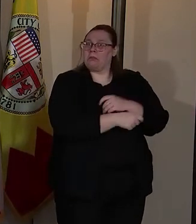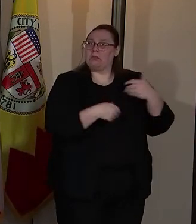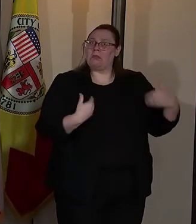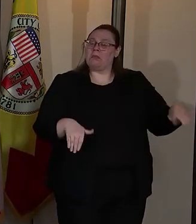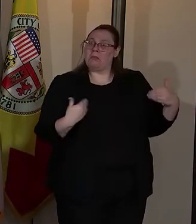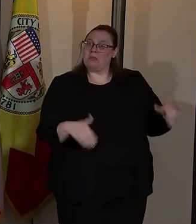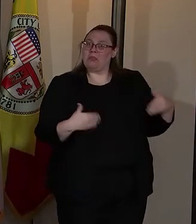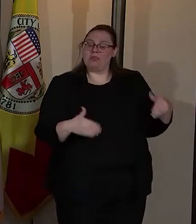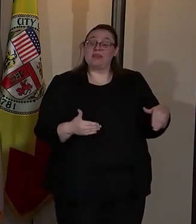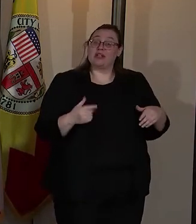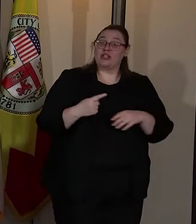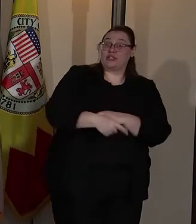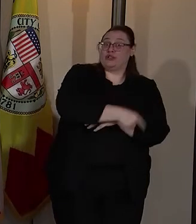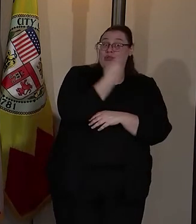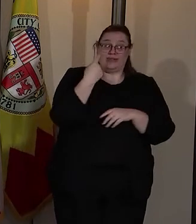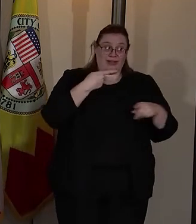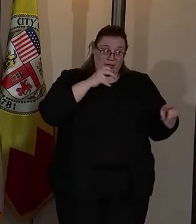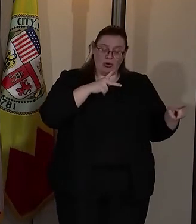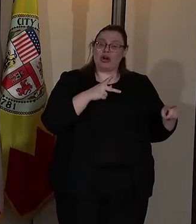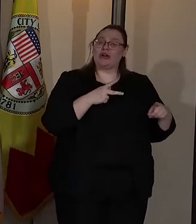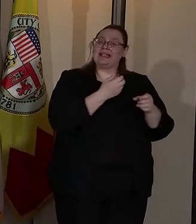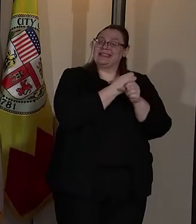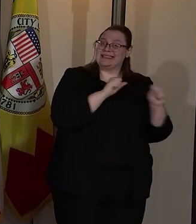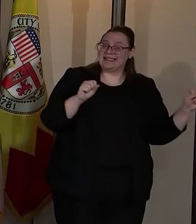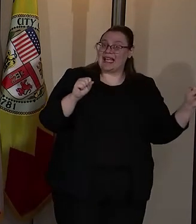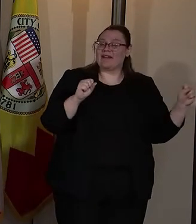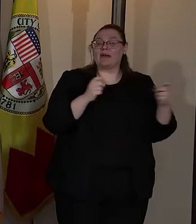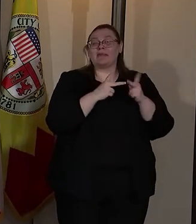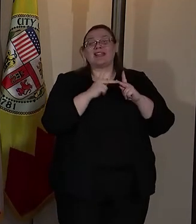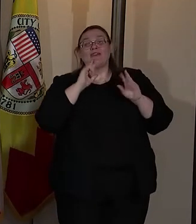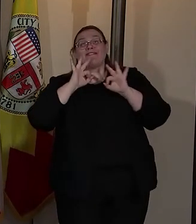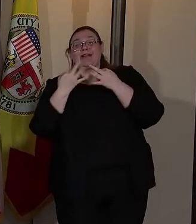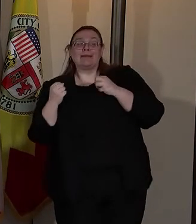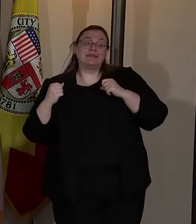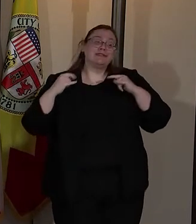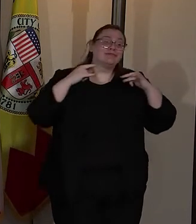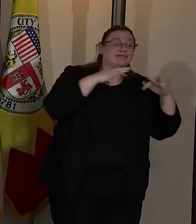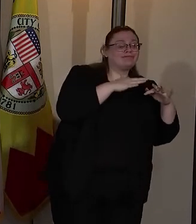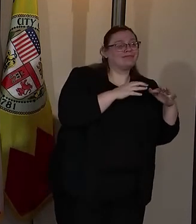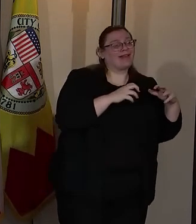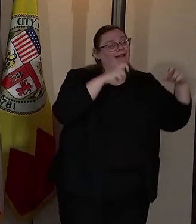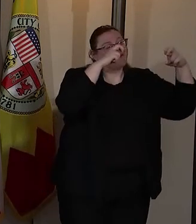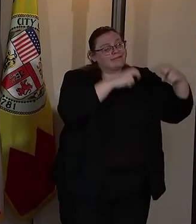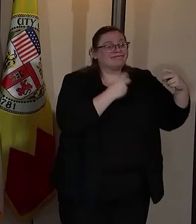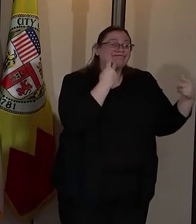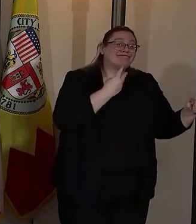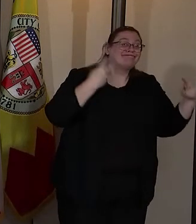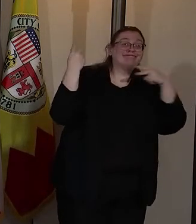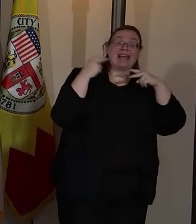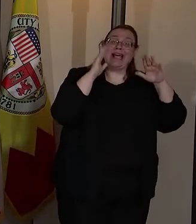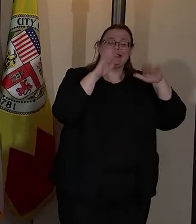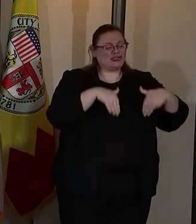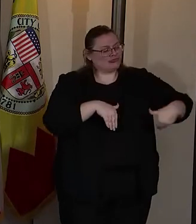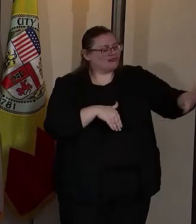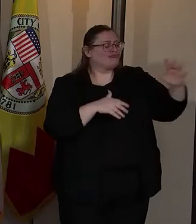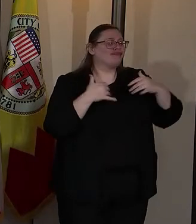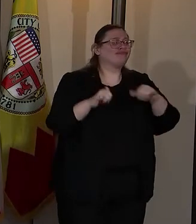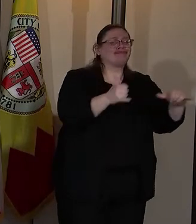Today, the park is safe as a space where our families can build memories and our children can run freely.